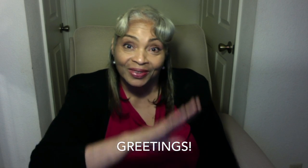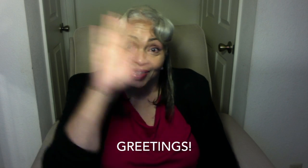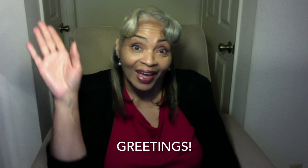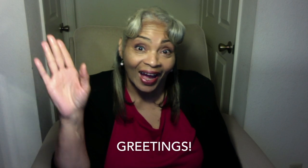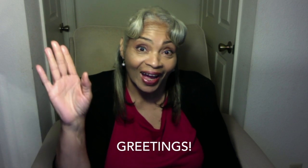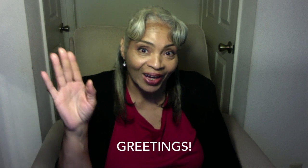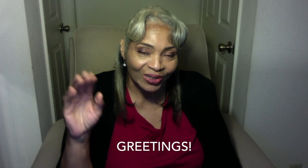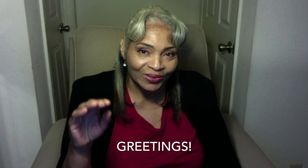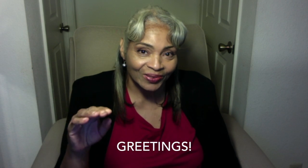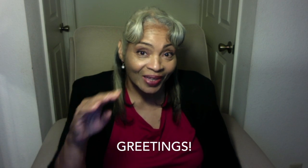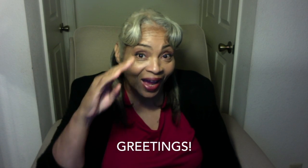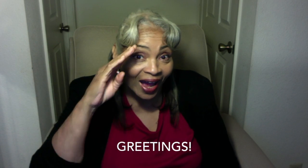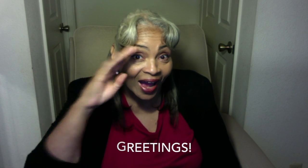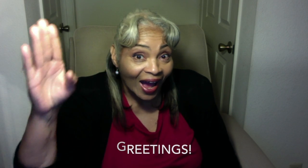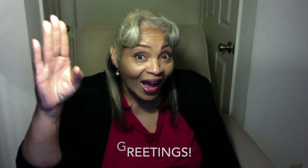Hi. Hi.